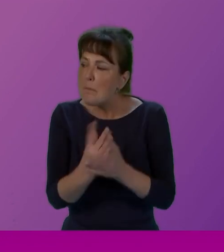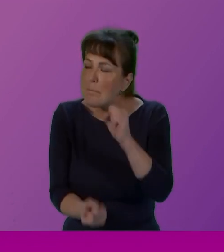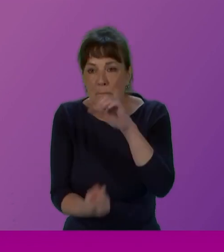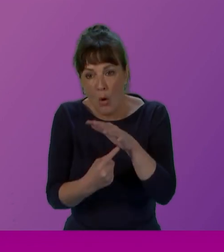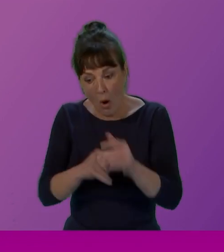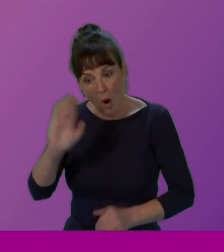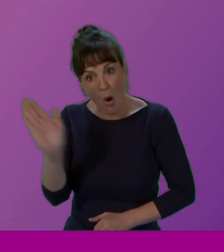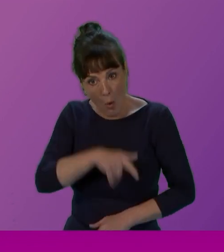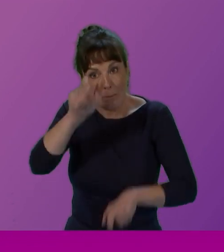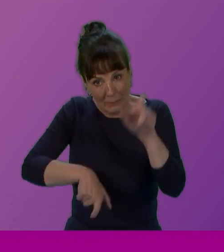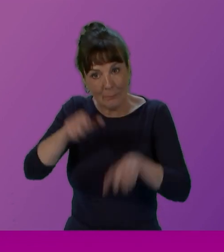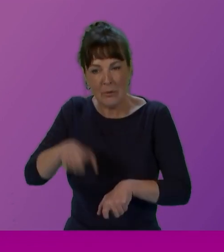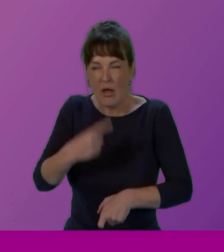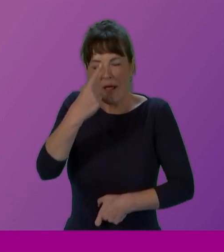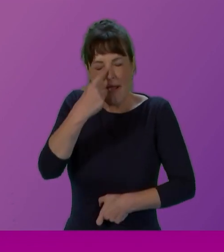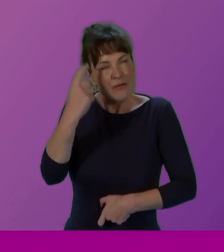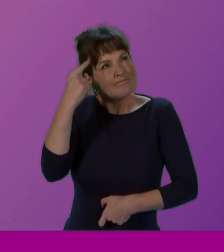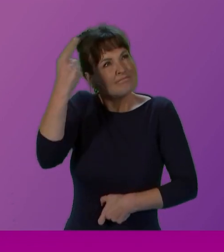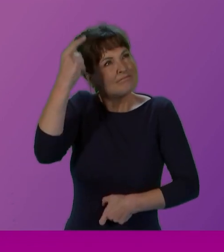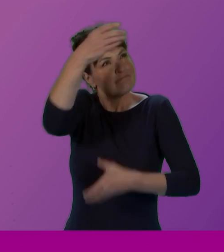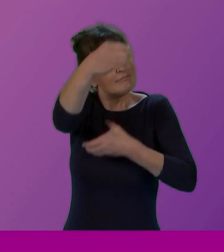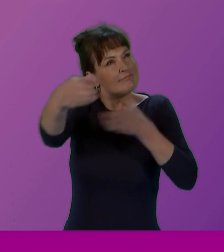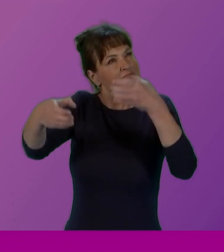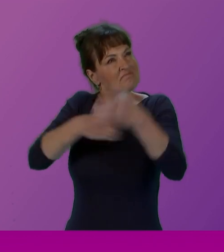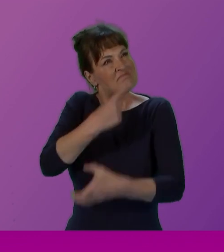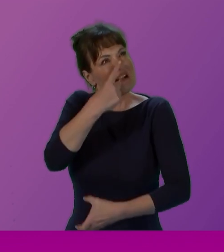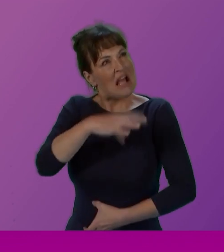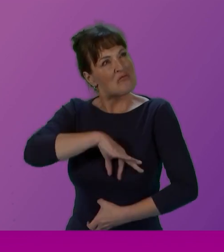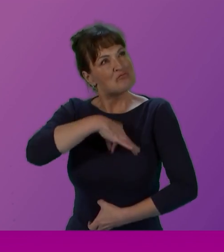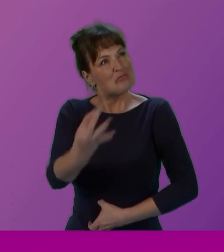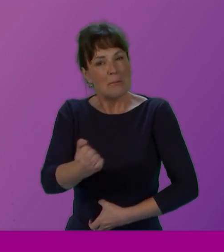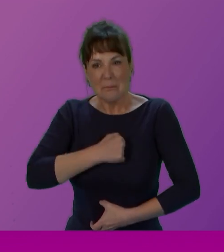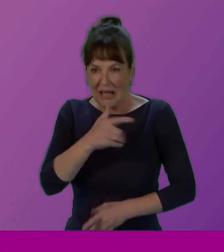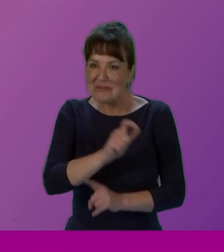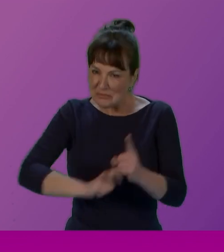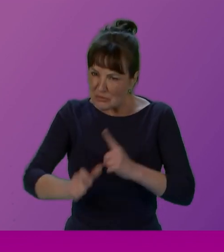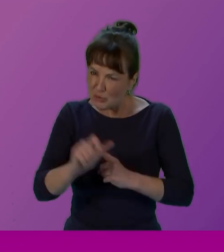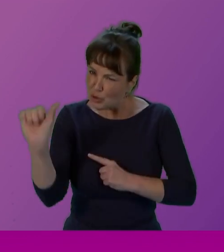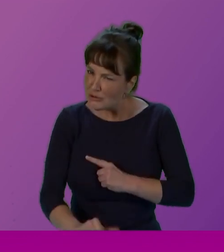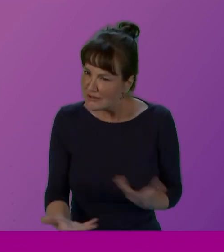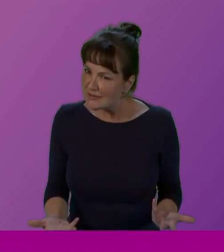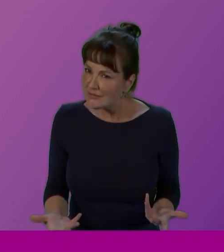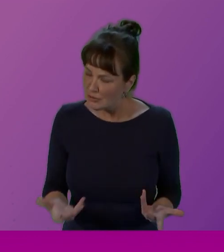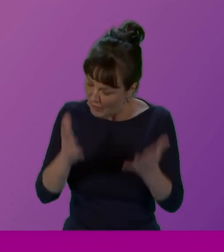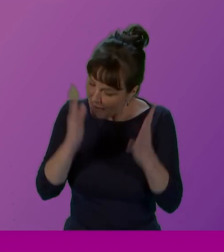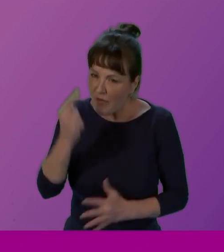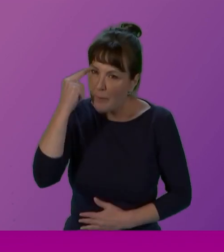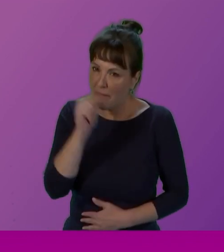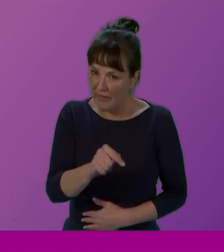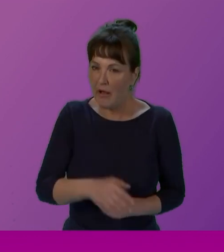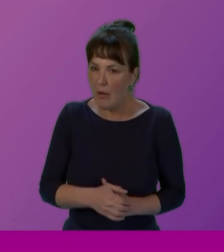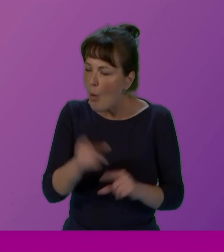and every person can imagine themselves representing their community, so we have to take in account